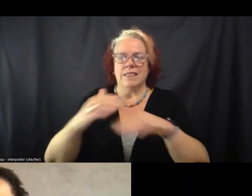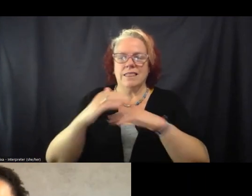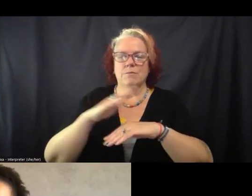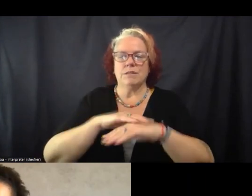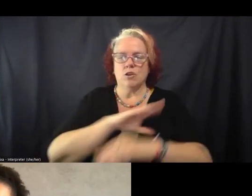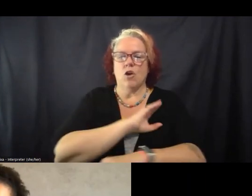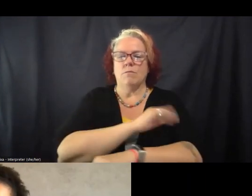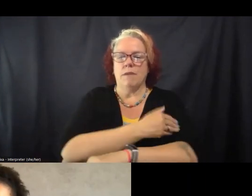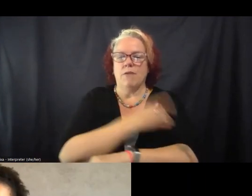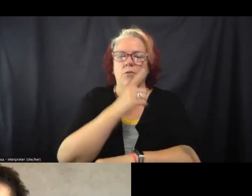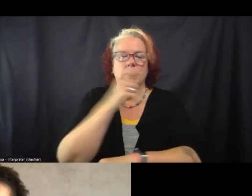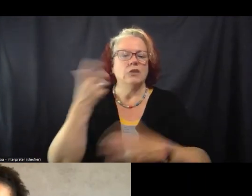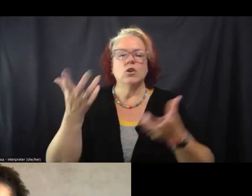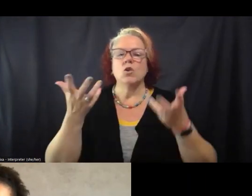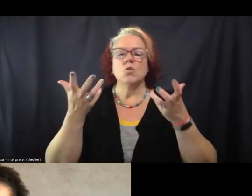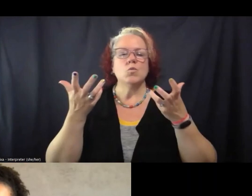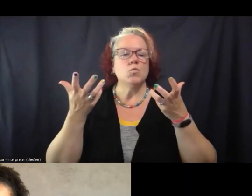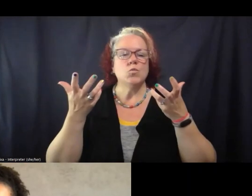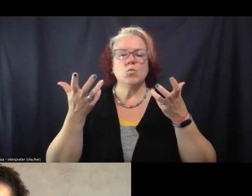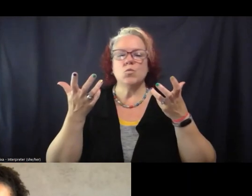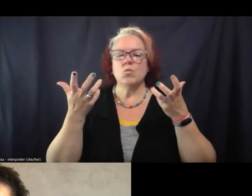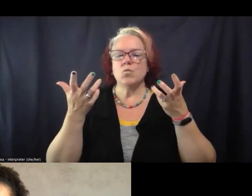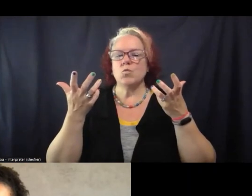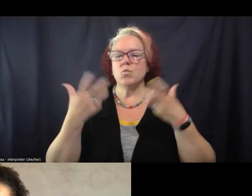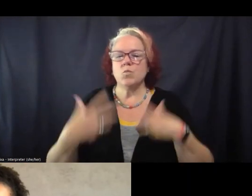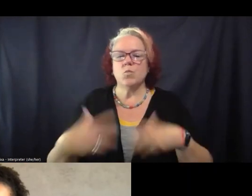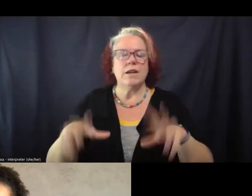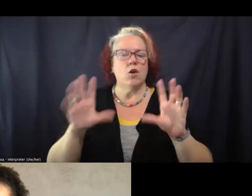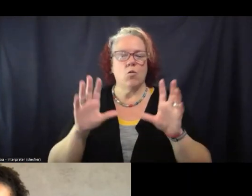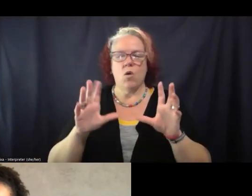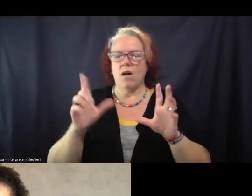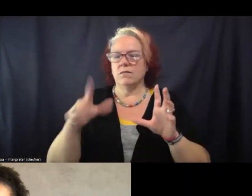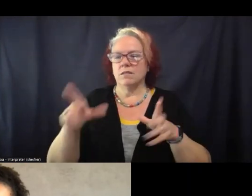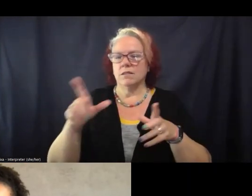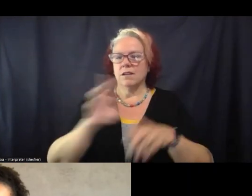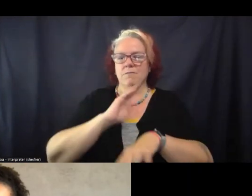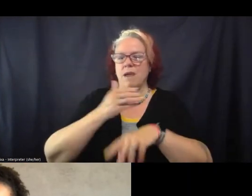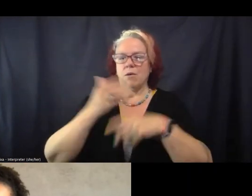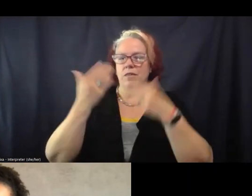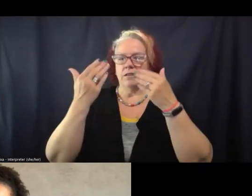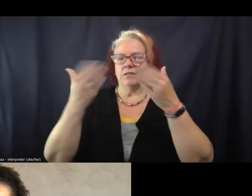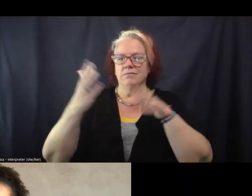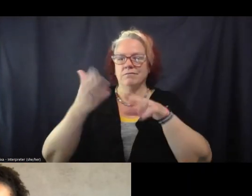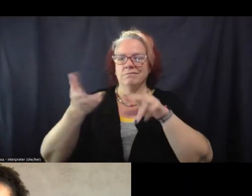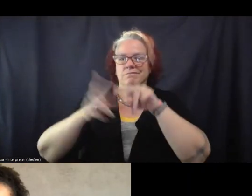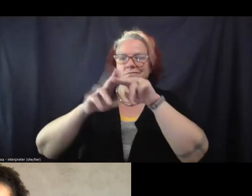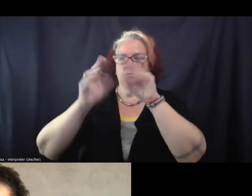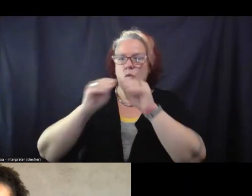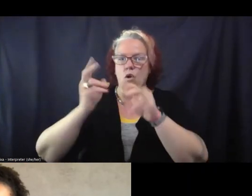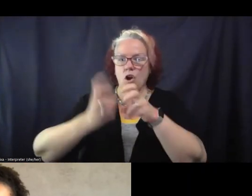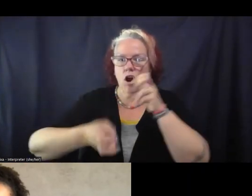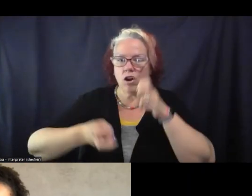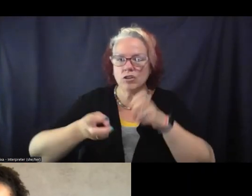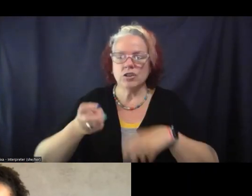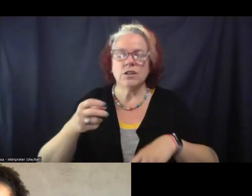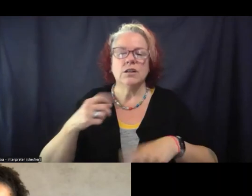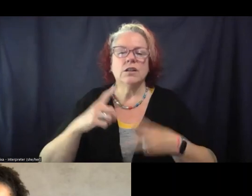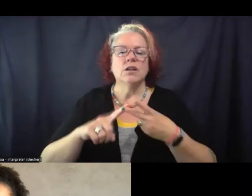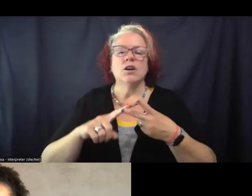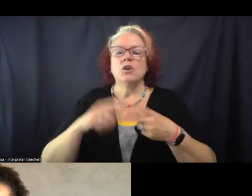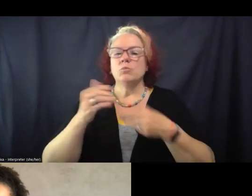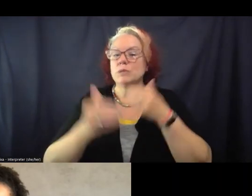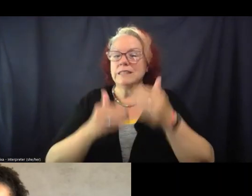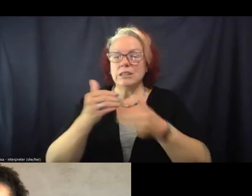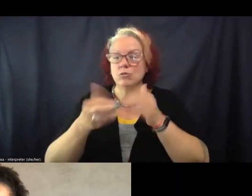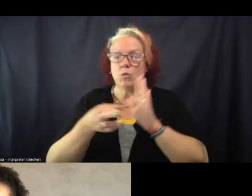don't want discretion, um, that goes up in terms of harshness and we don't want procedural reforms that